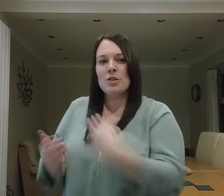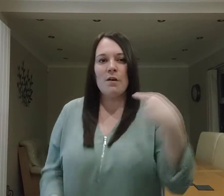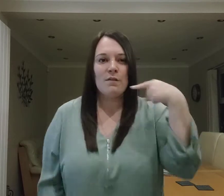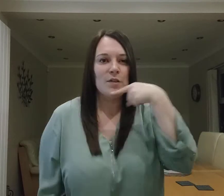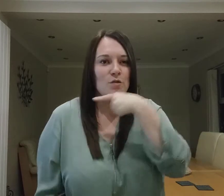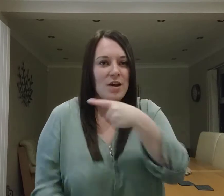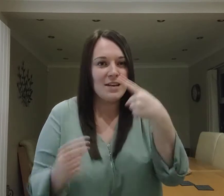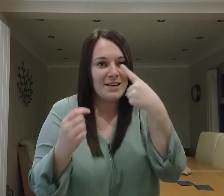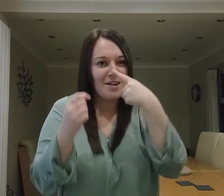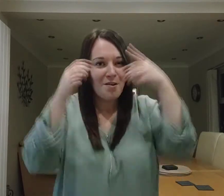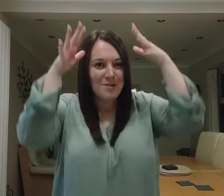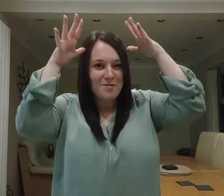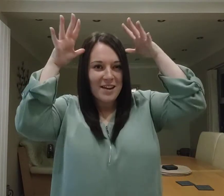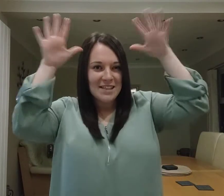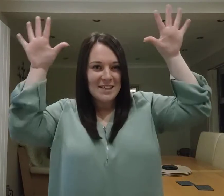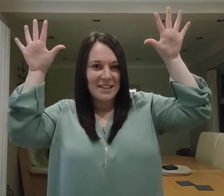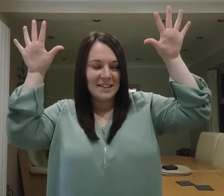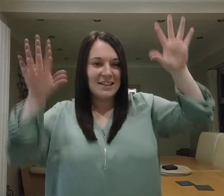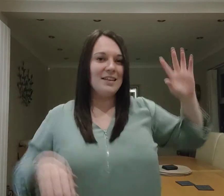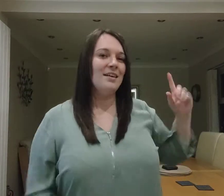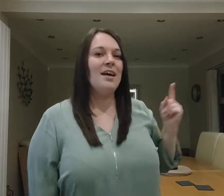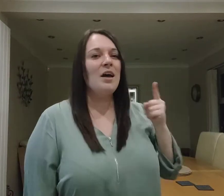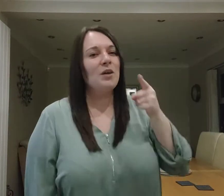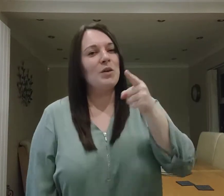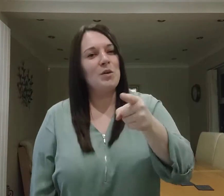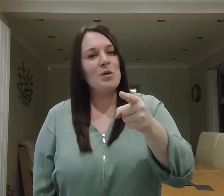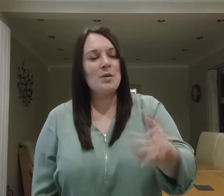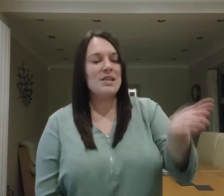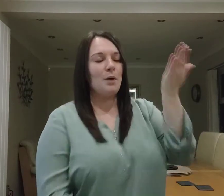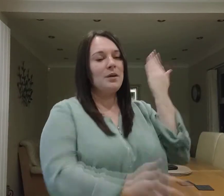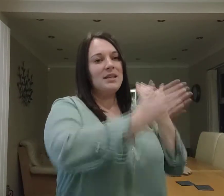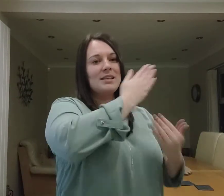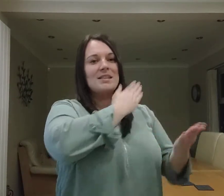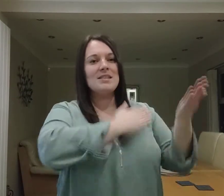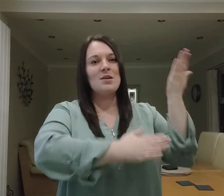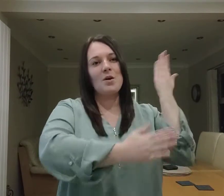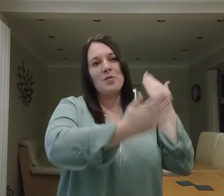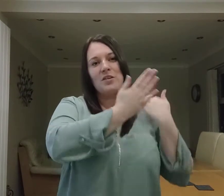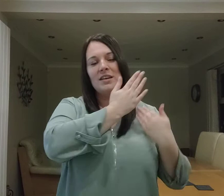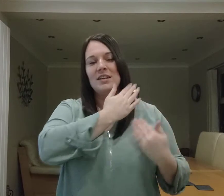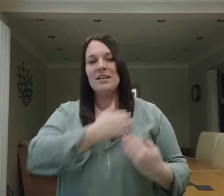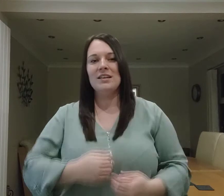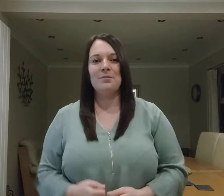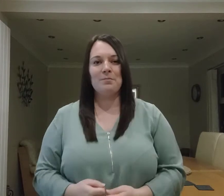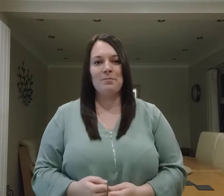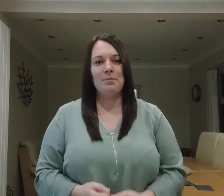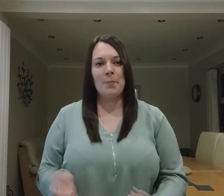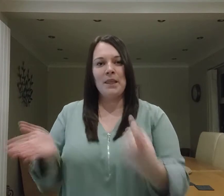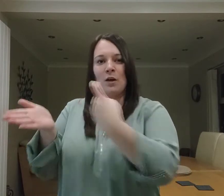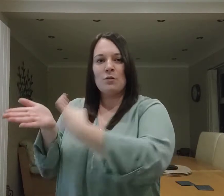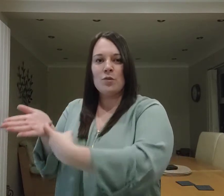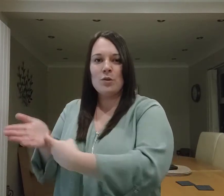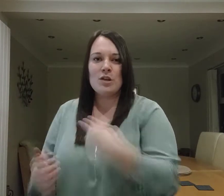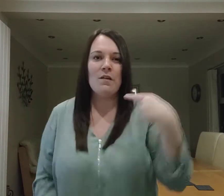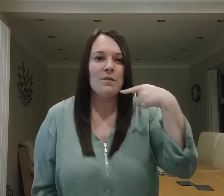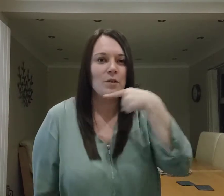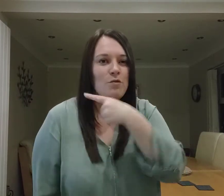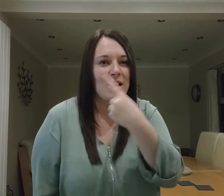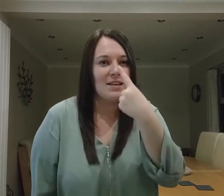the red-nosed reindeer, you'll go down in history. We're off the red